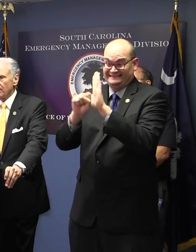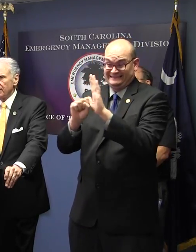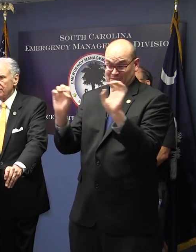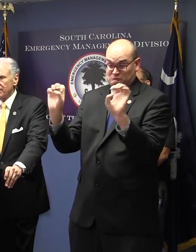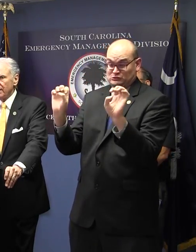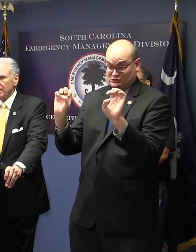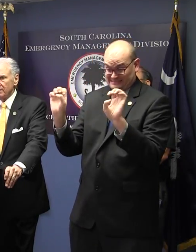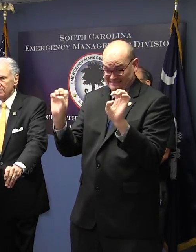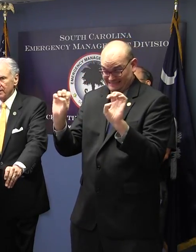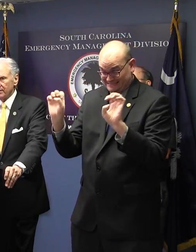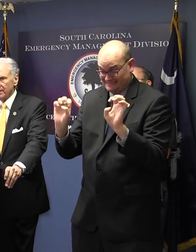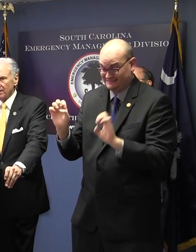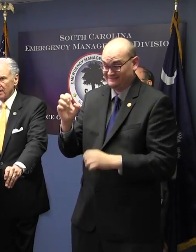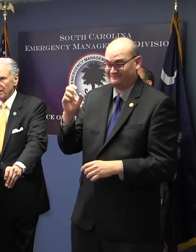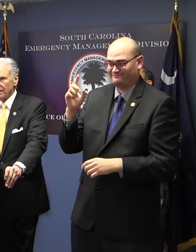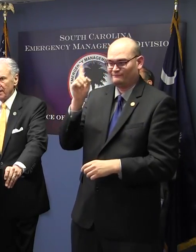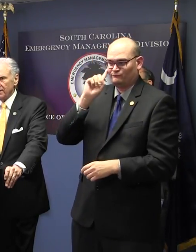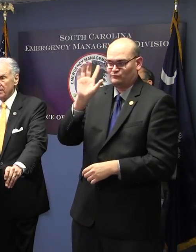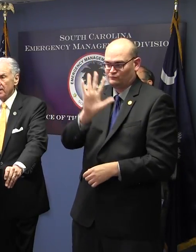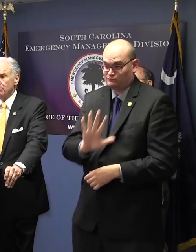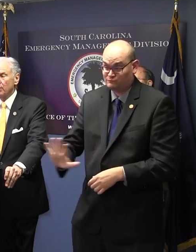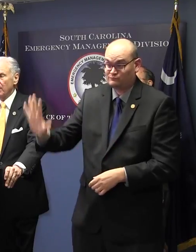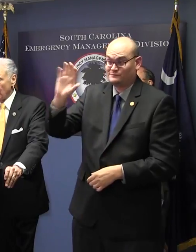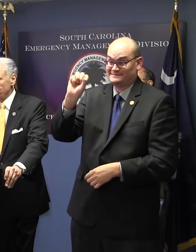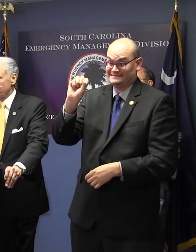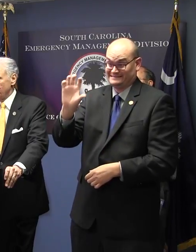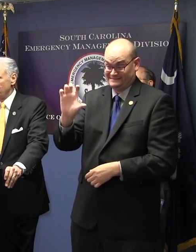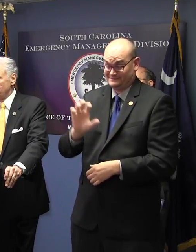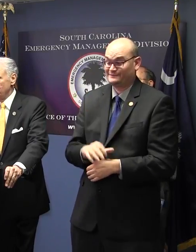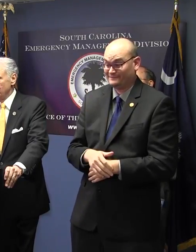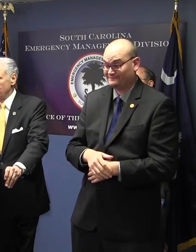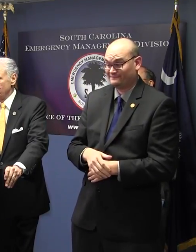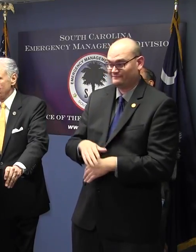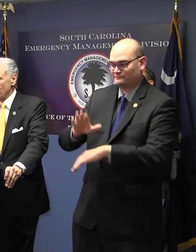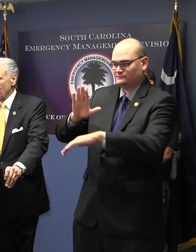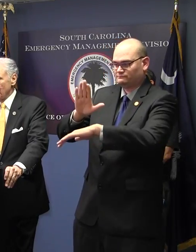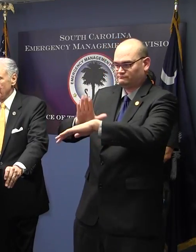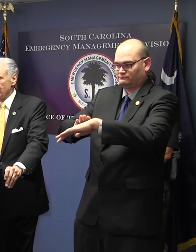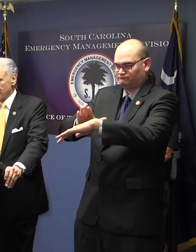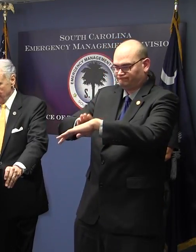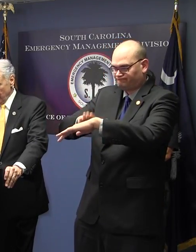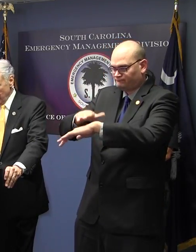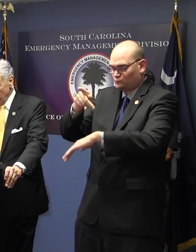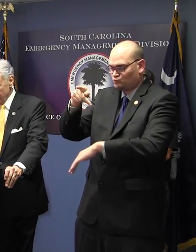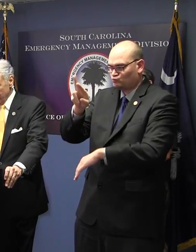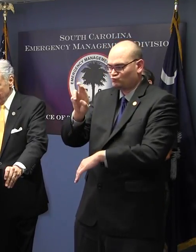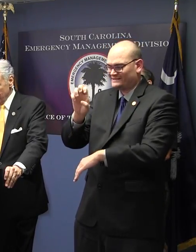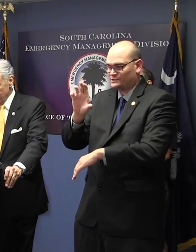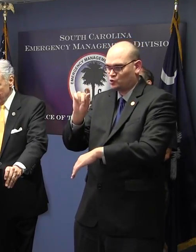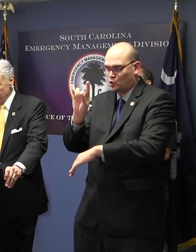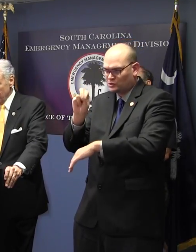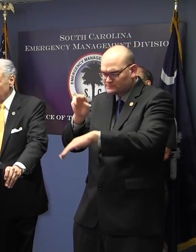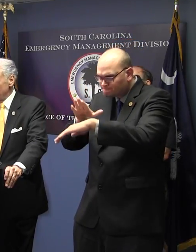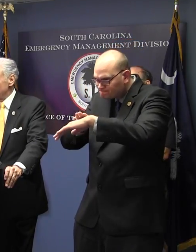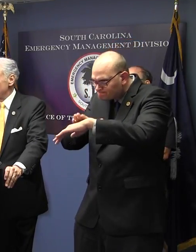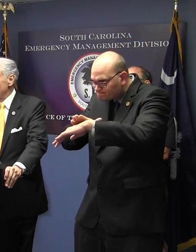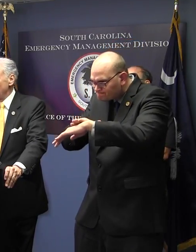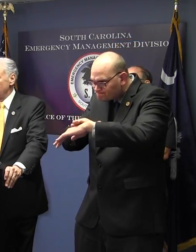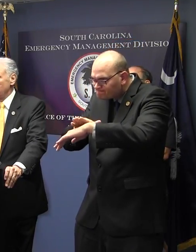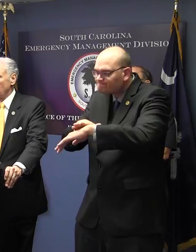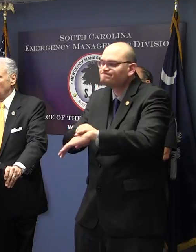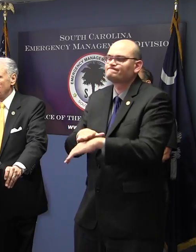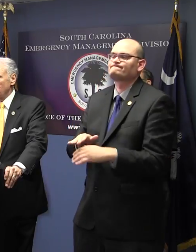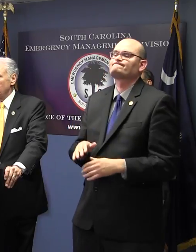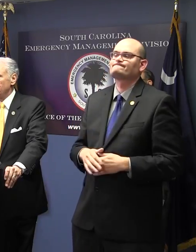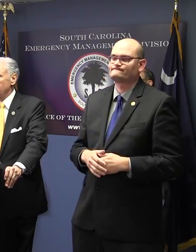for the state of South Carolina as a precaution. It is a precaution. This